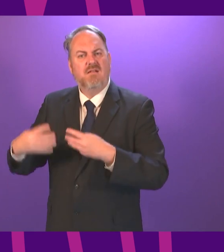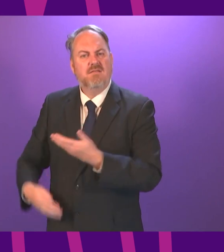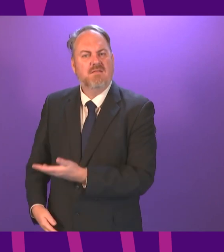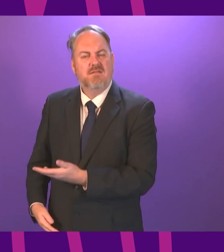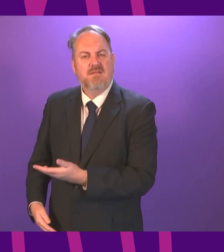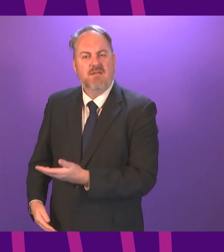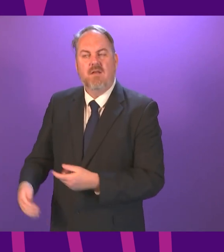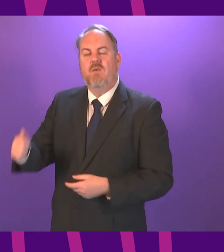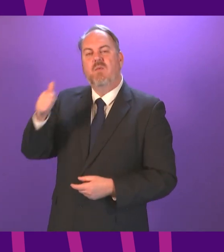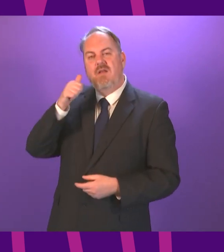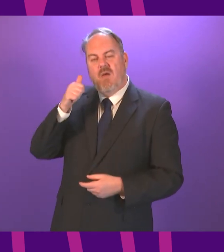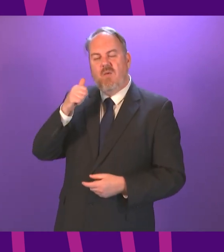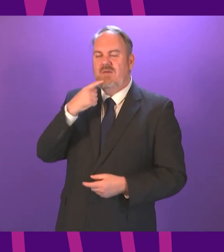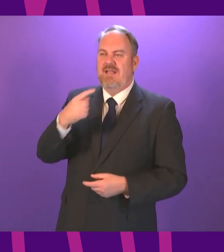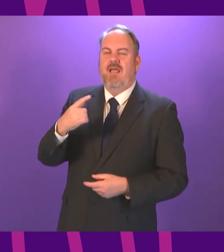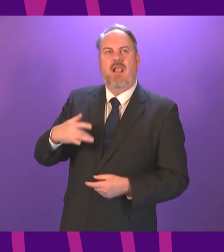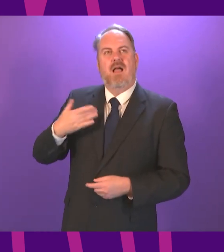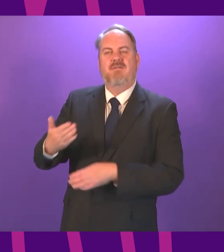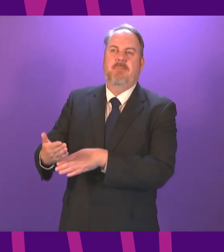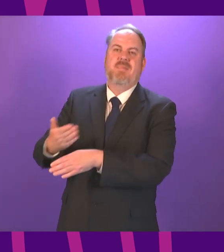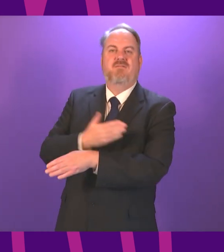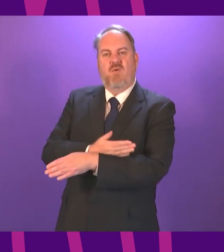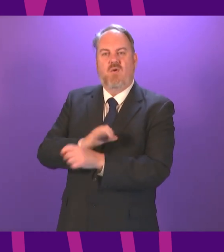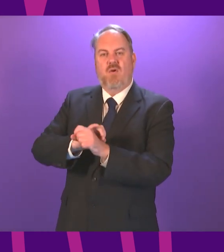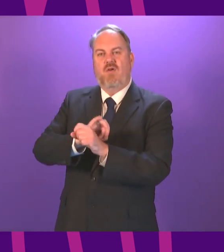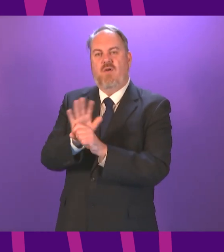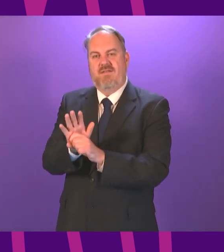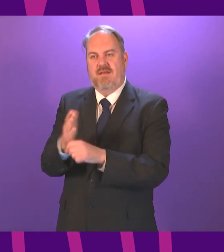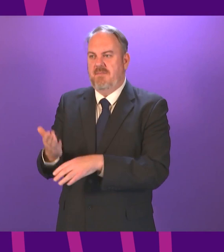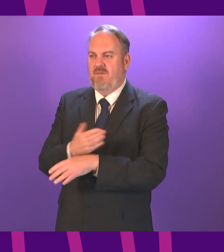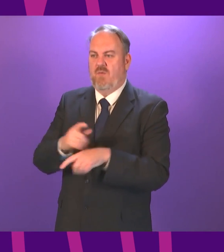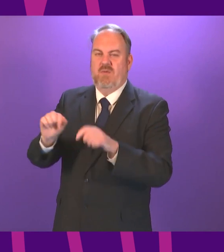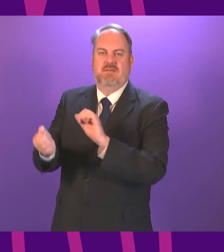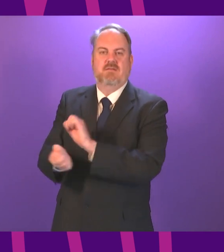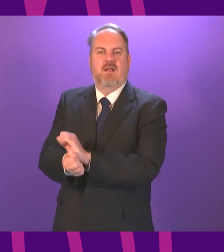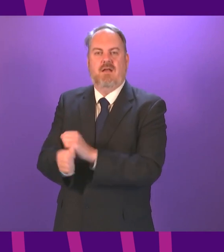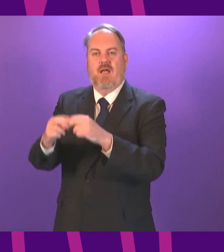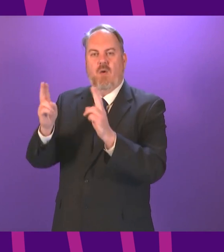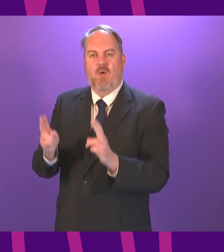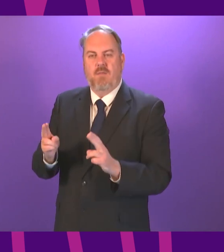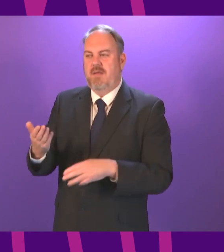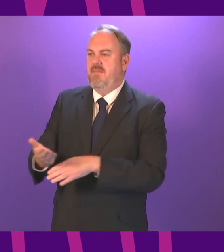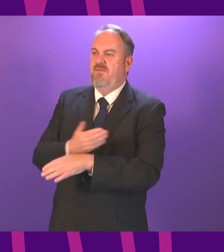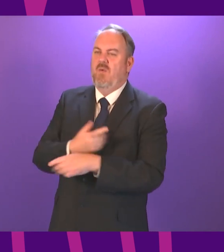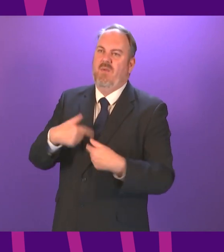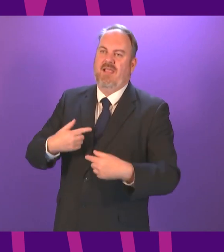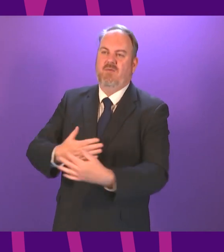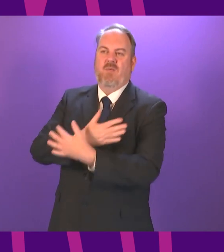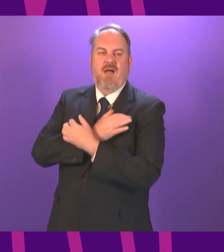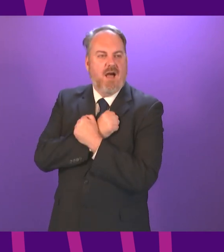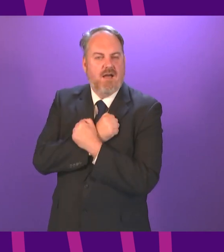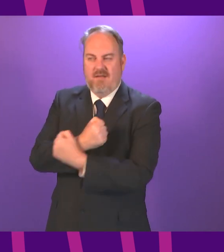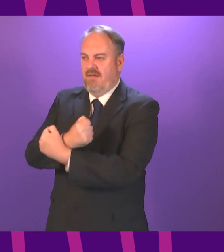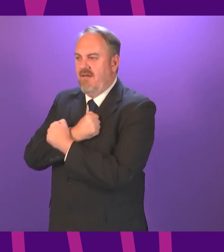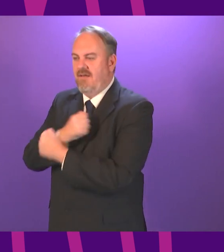about life before the pandemic, before we were confined to our homes, when we could hug our loved ones and could go to the pub with as